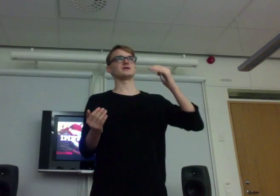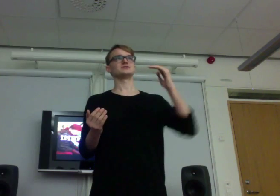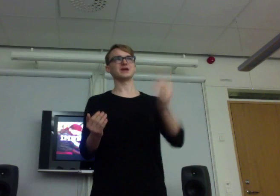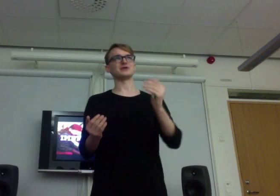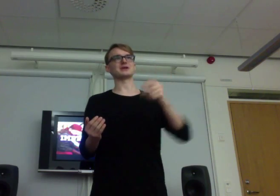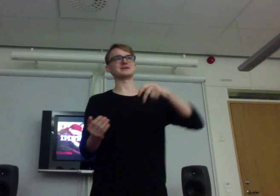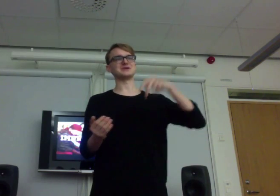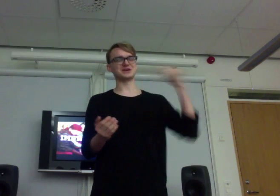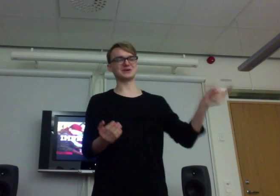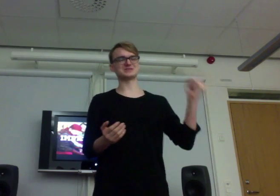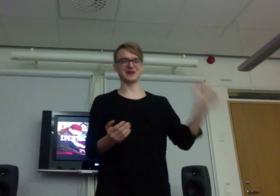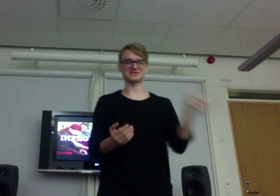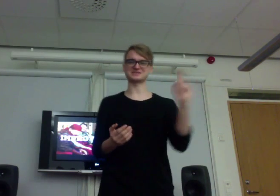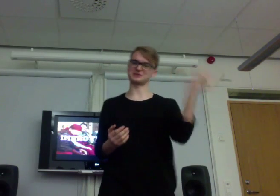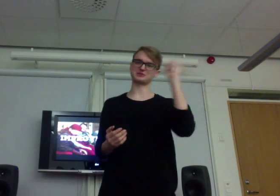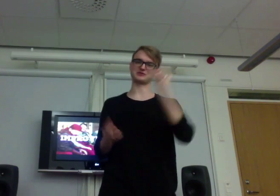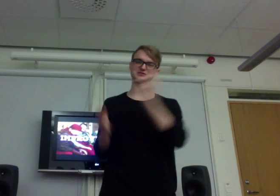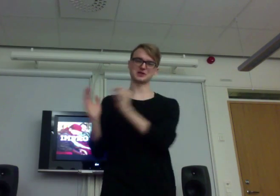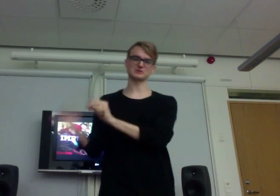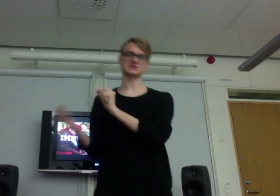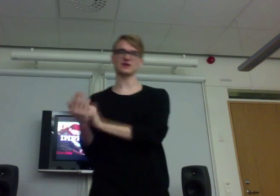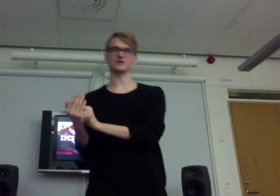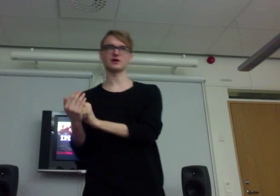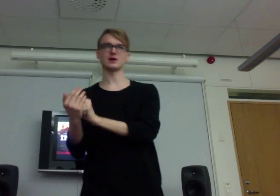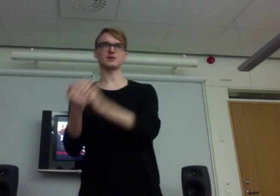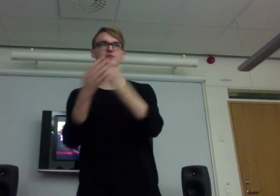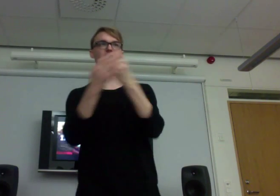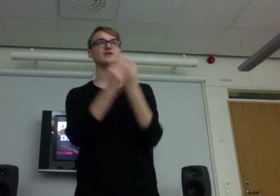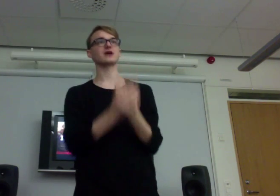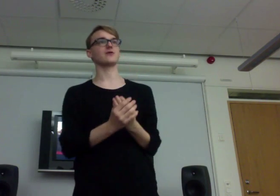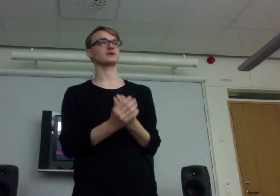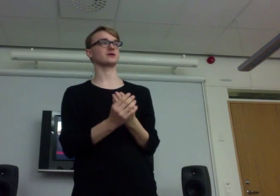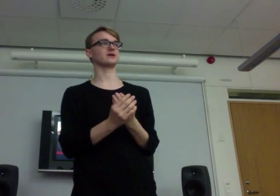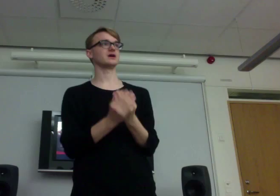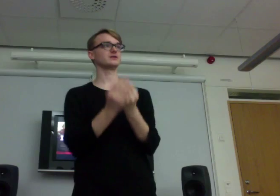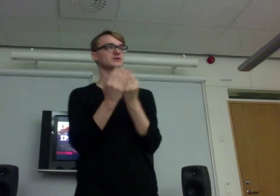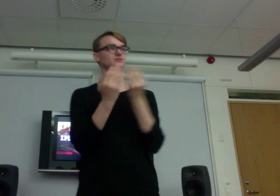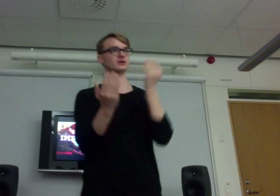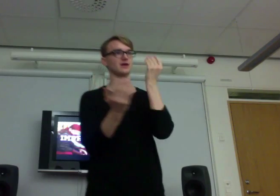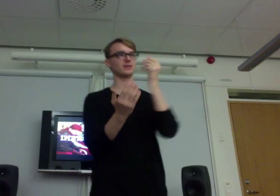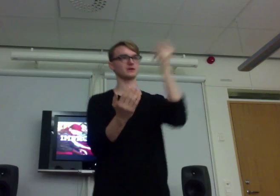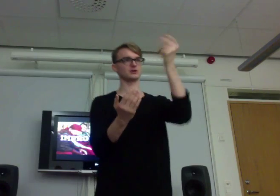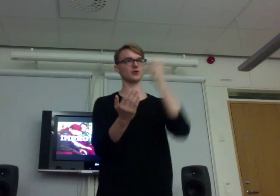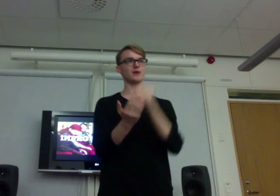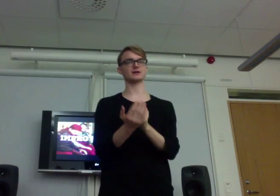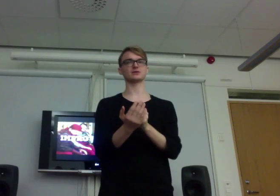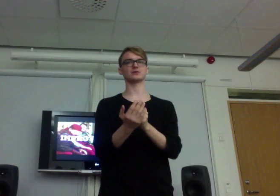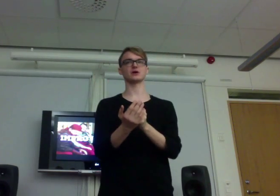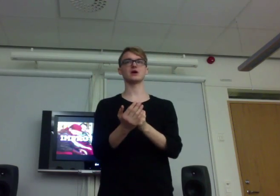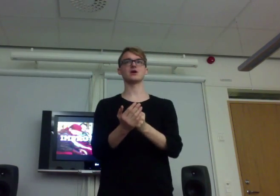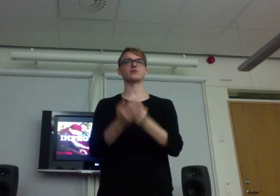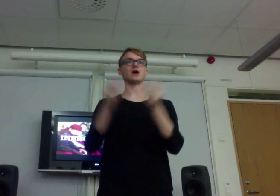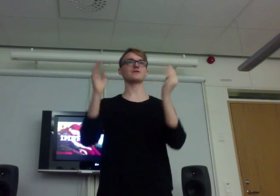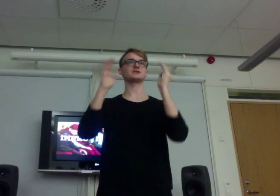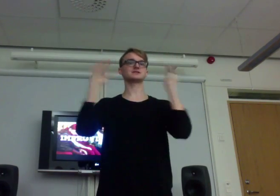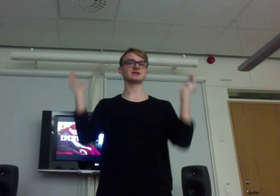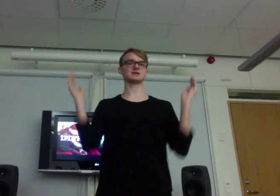Generally, you can also have a script for some stuff. But, we have a character that we can go back to. We have the setting.